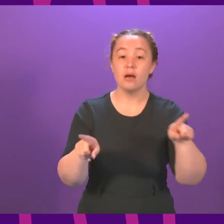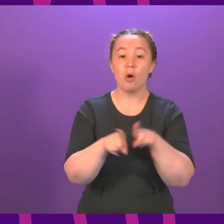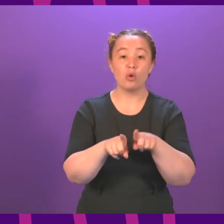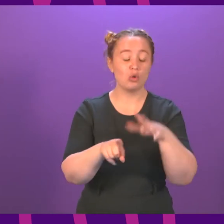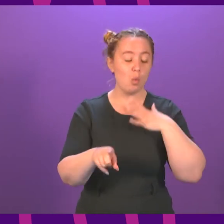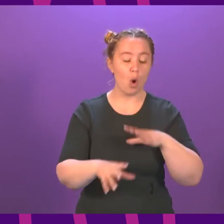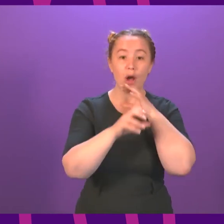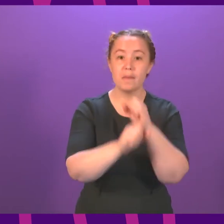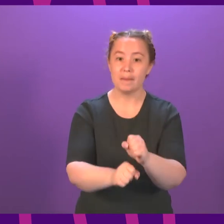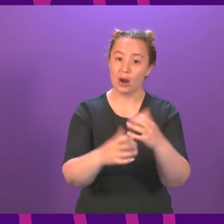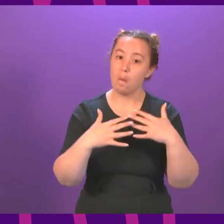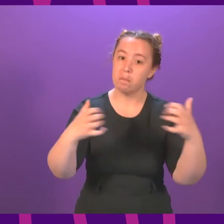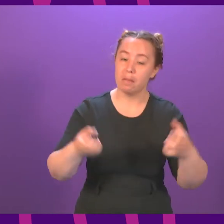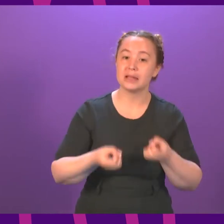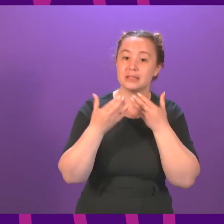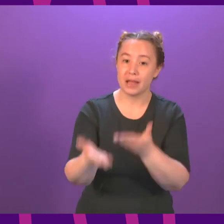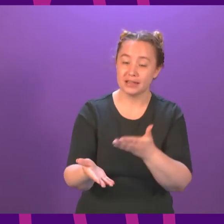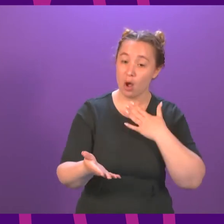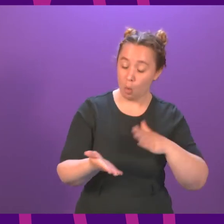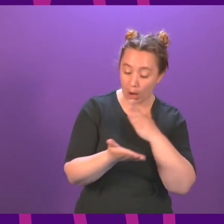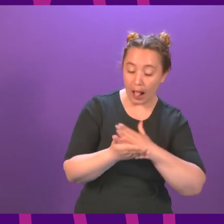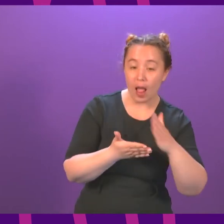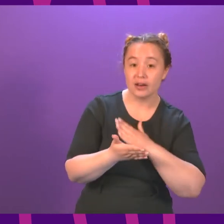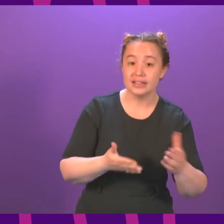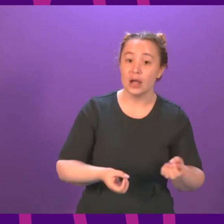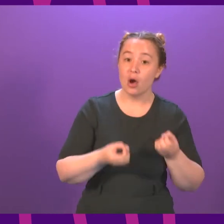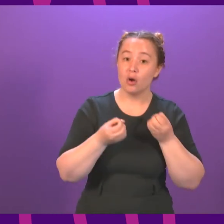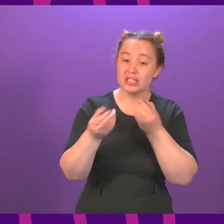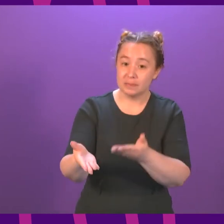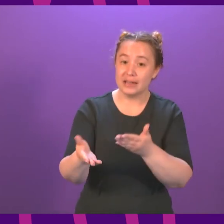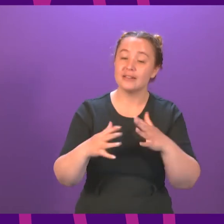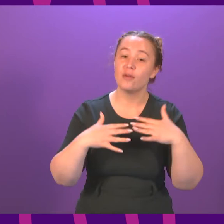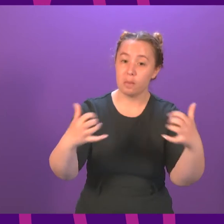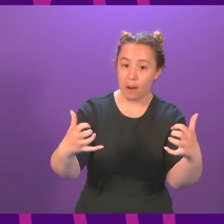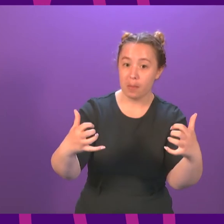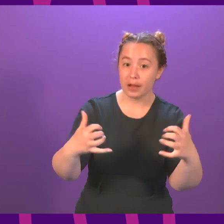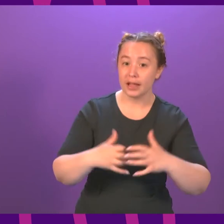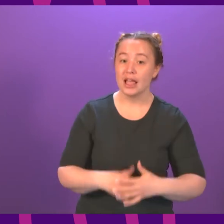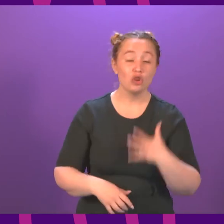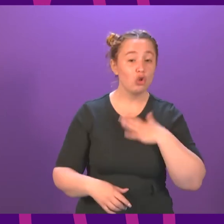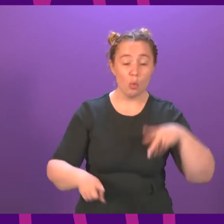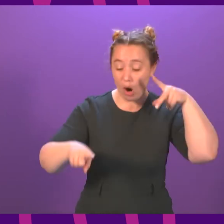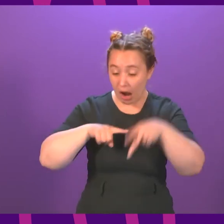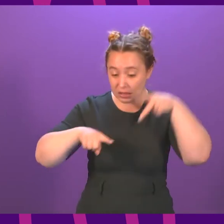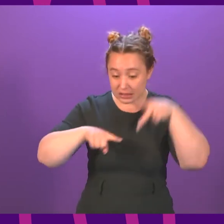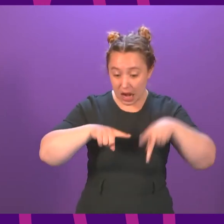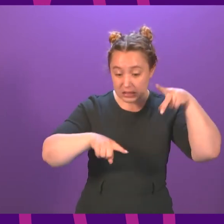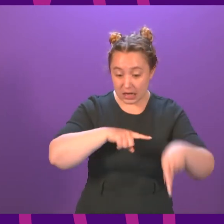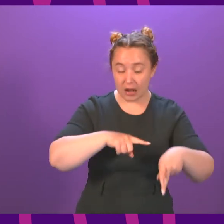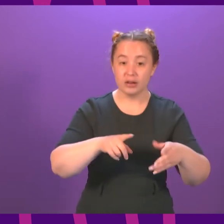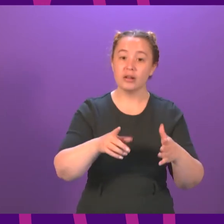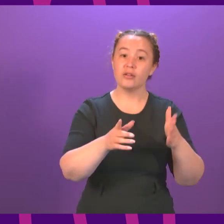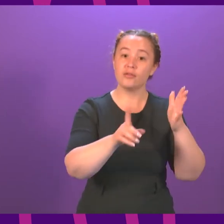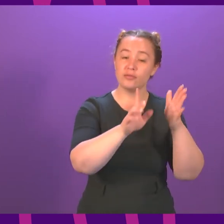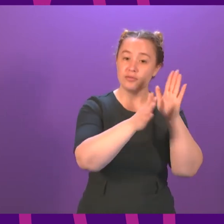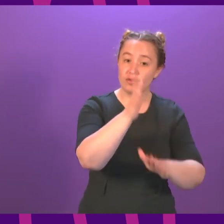spending so that we have certainty and clarity about public spending for the future, and clarity that we not going to see austerity cuts imposed by the